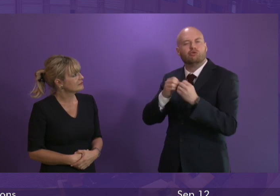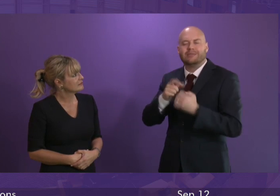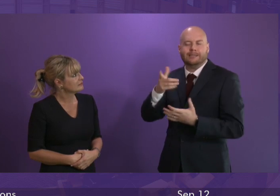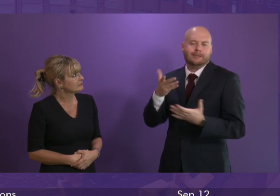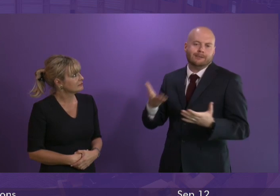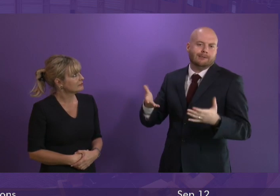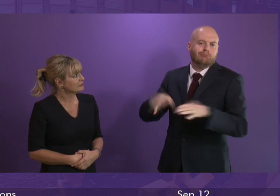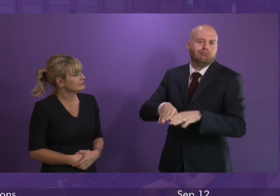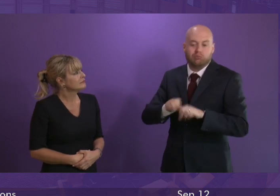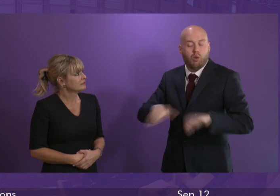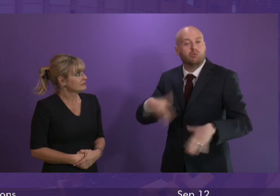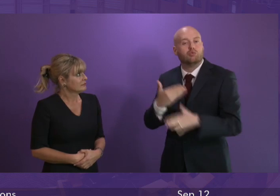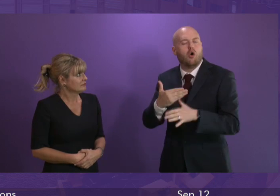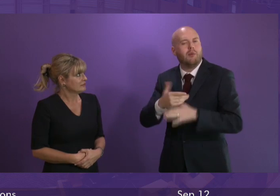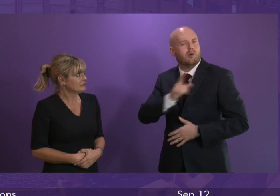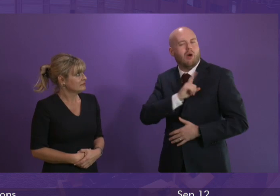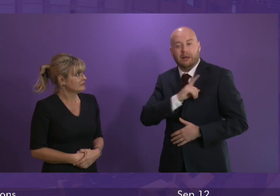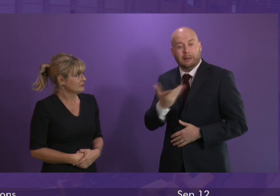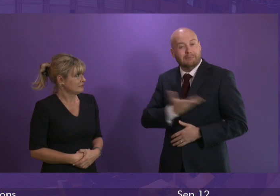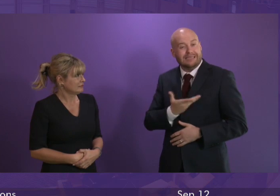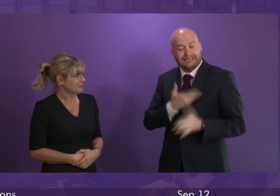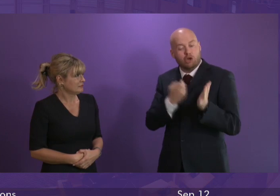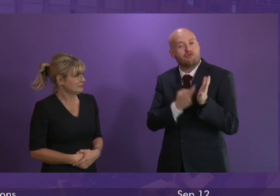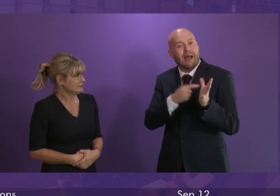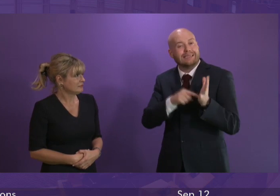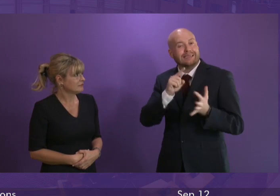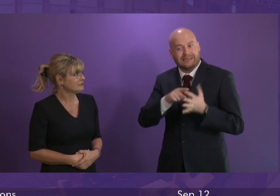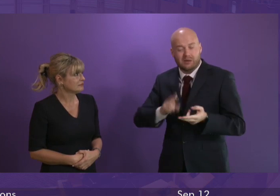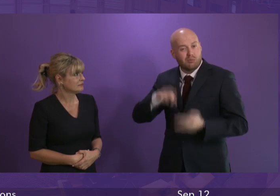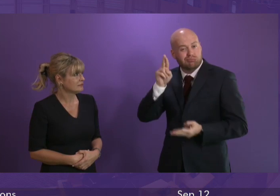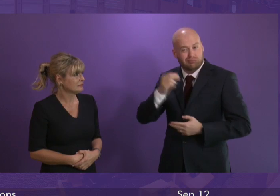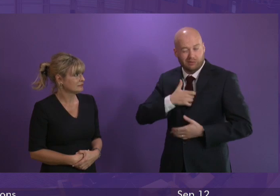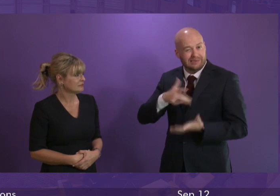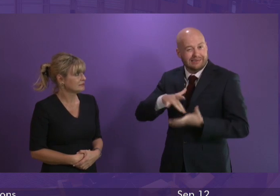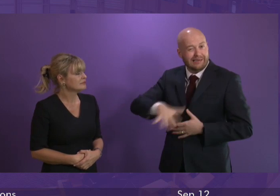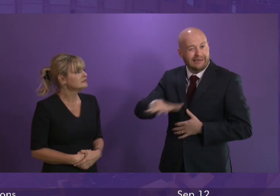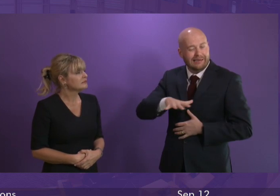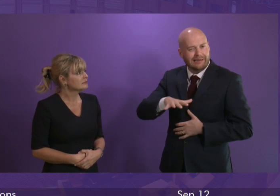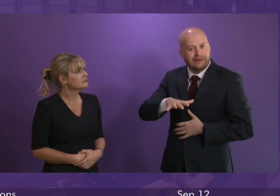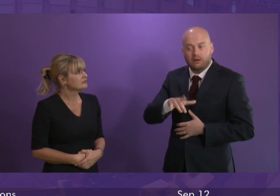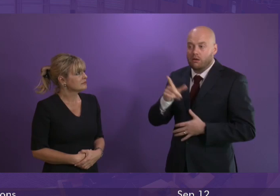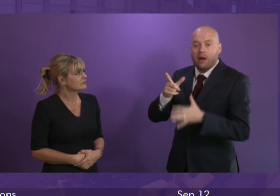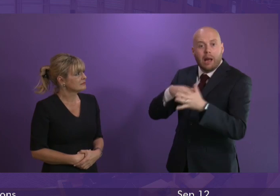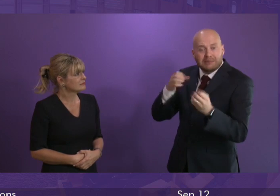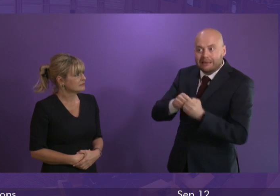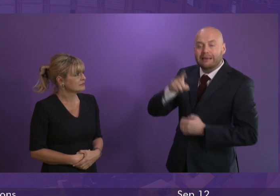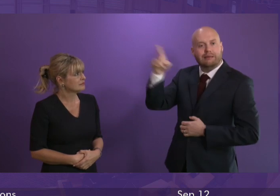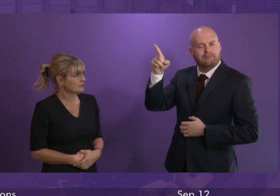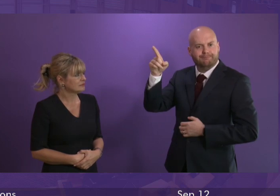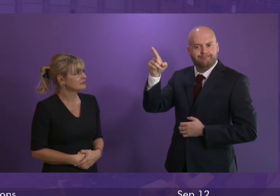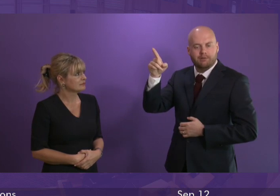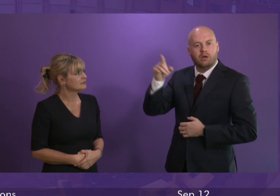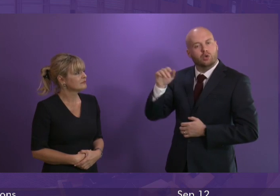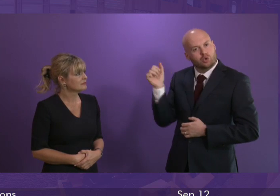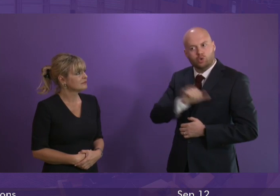rates faced by businesses in our city so will the first minister heed the demands of businesses in Aberdeen and instruct our finance minister to